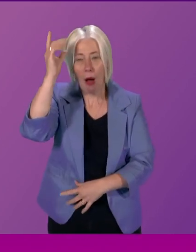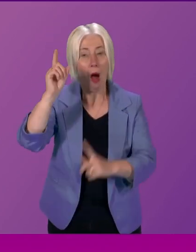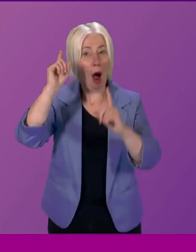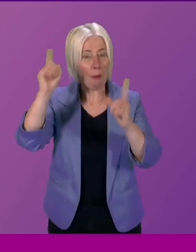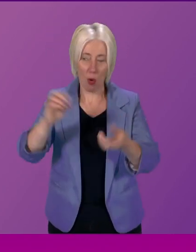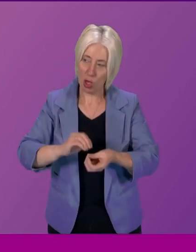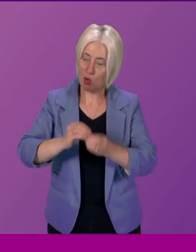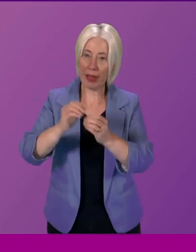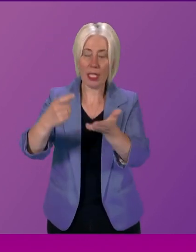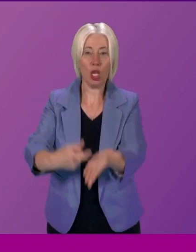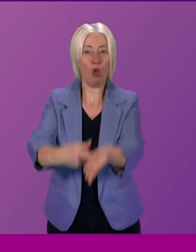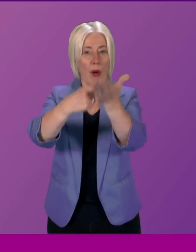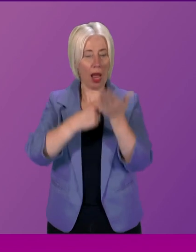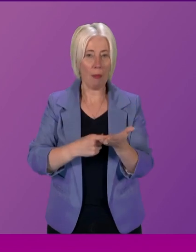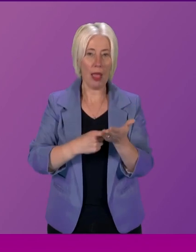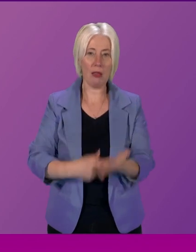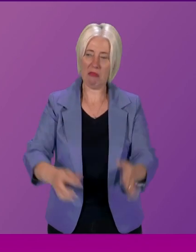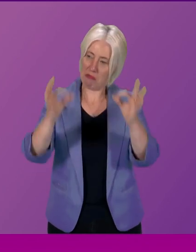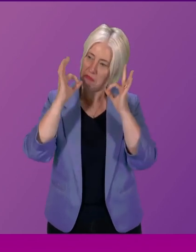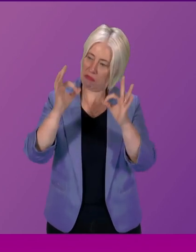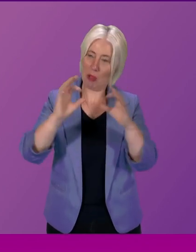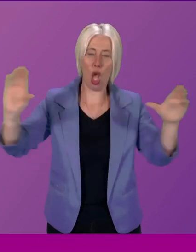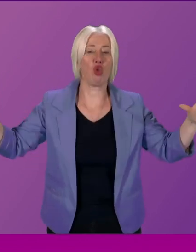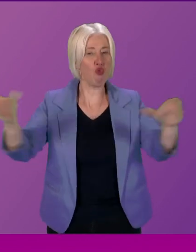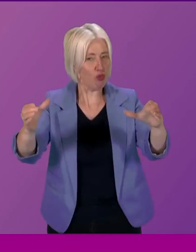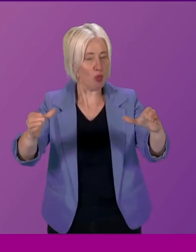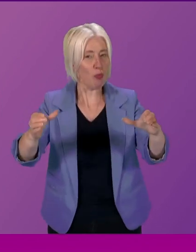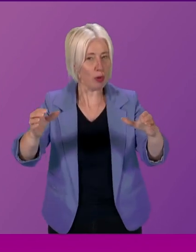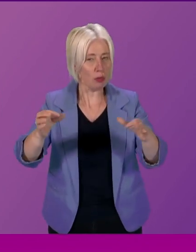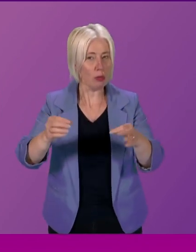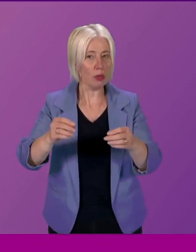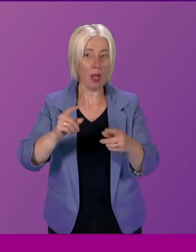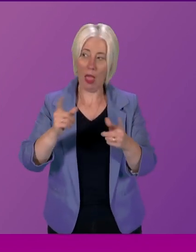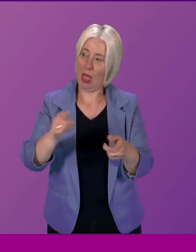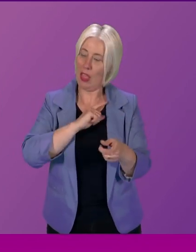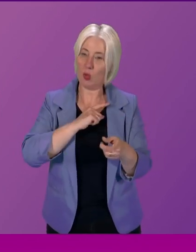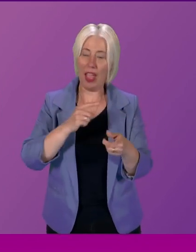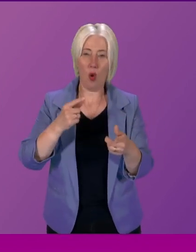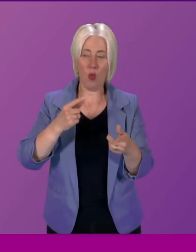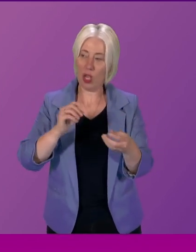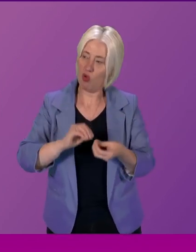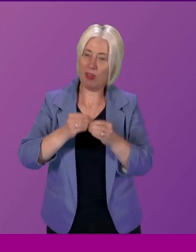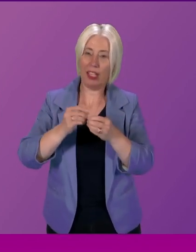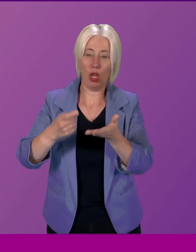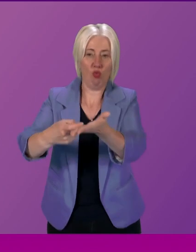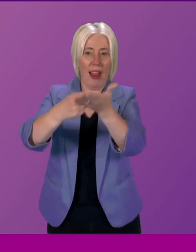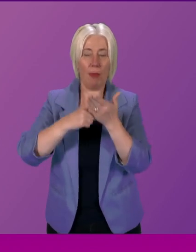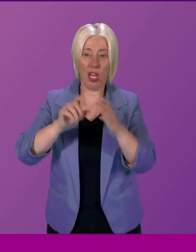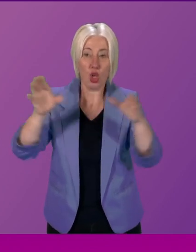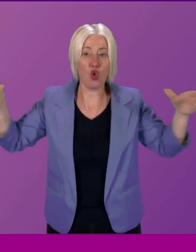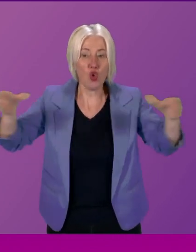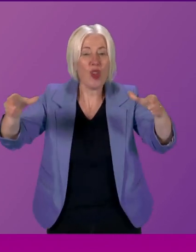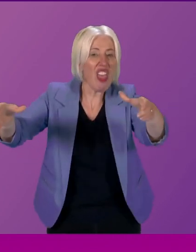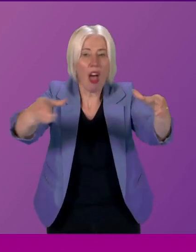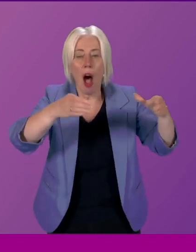recommendation 100% as a group the fact that we came up with those and these recommendations together shows the